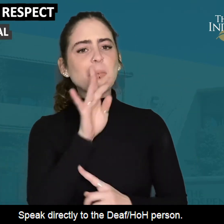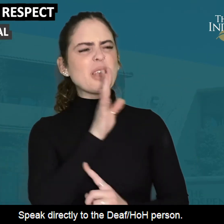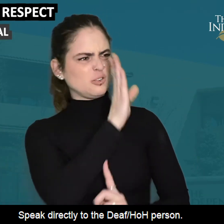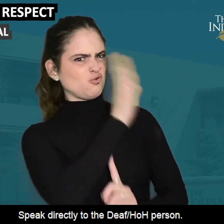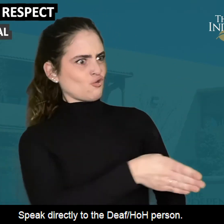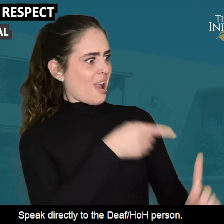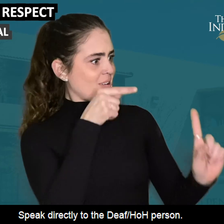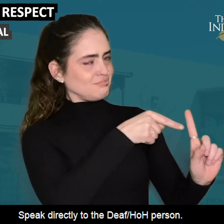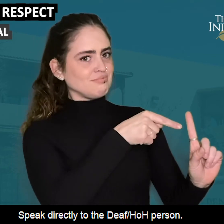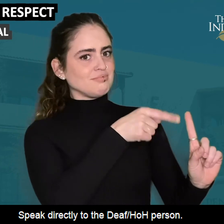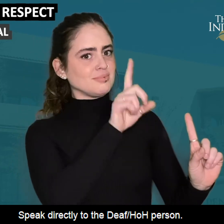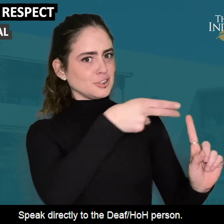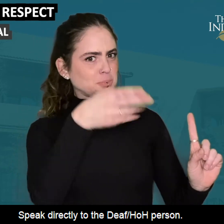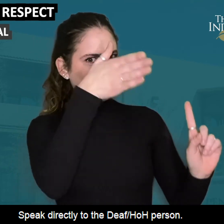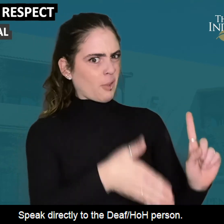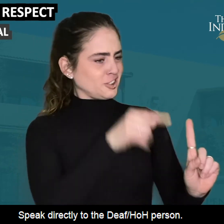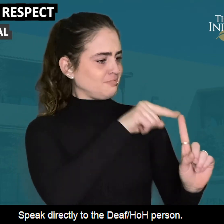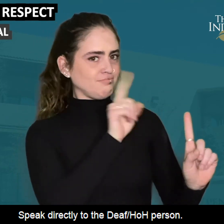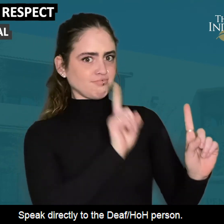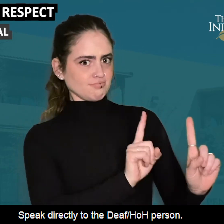Speak directly to the deaf or hard of hearing person.